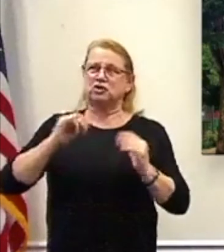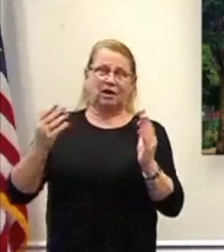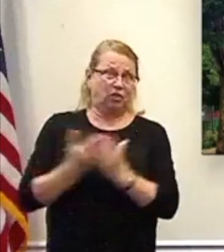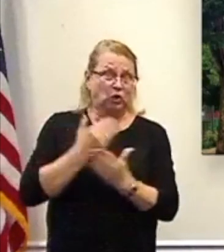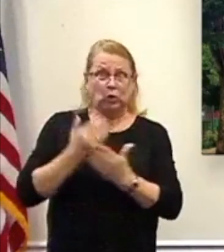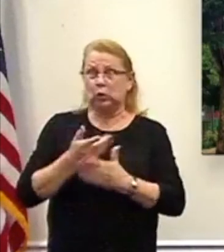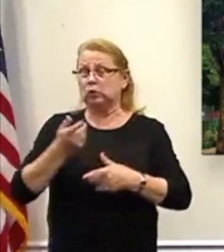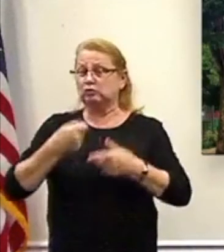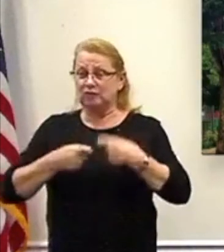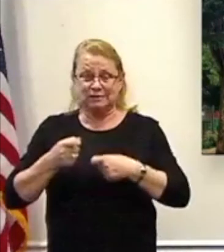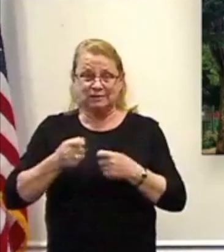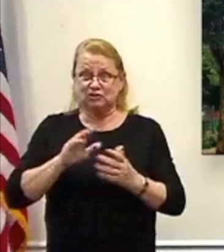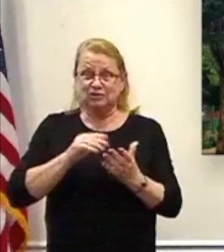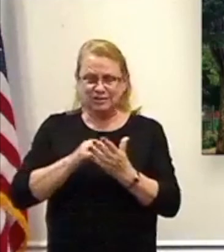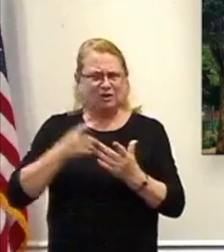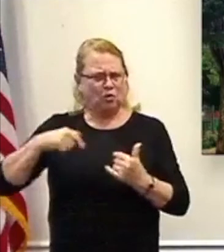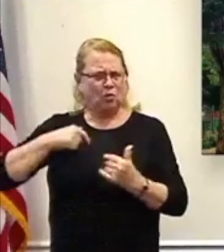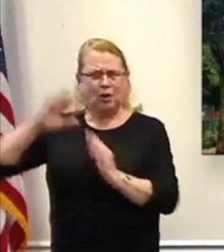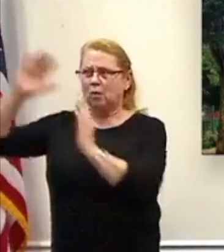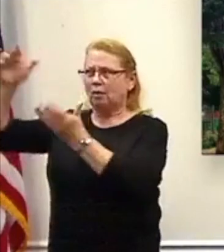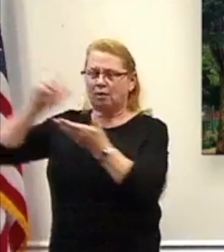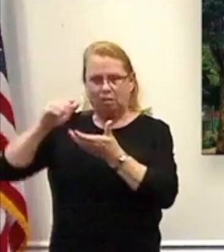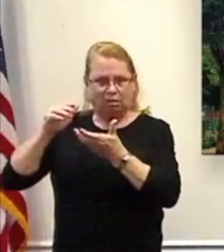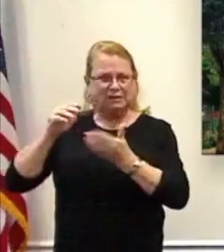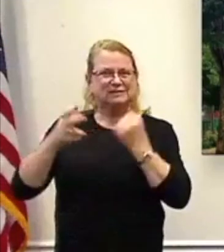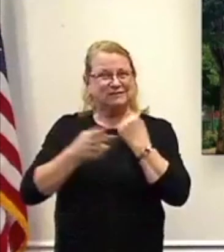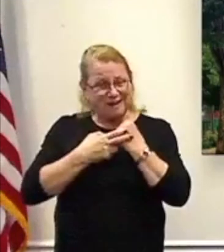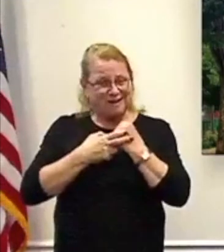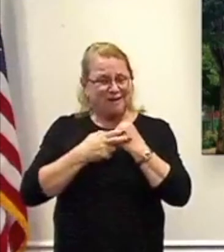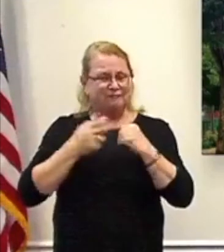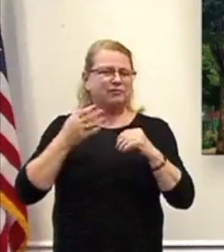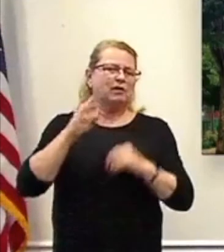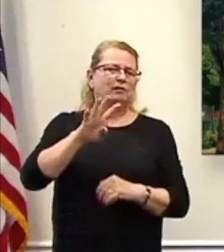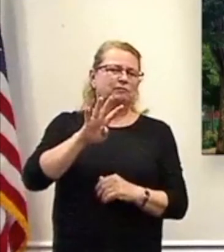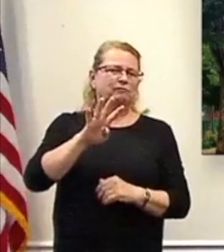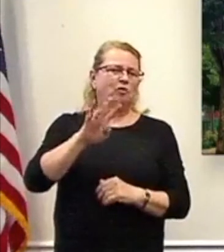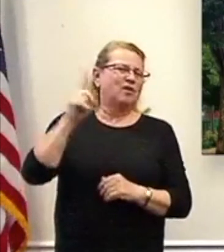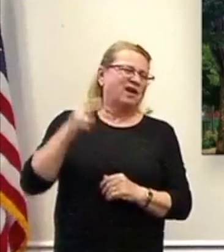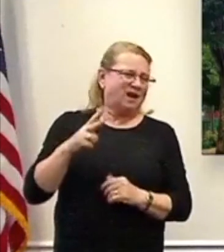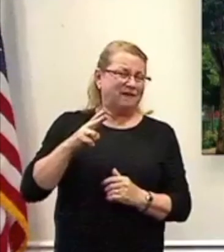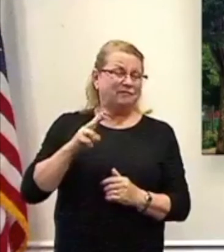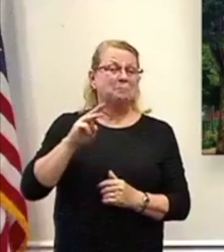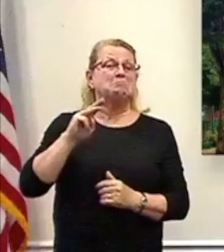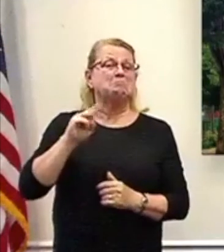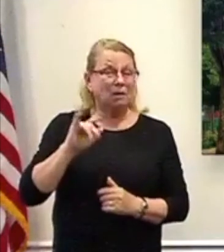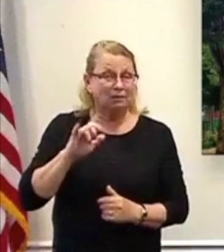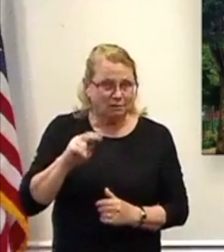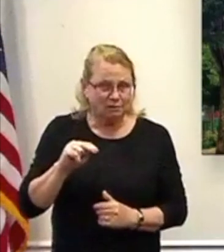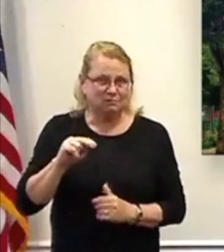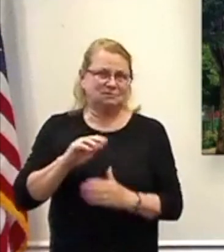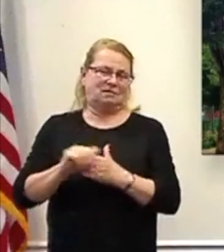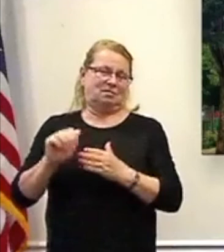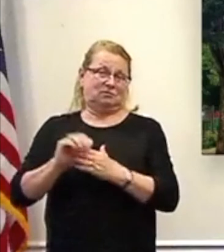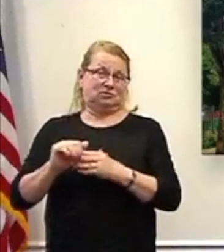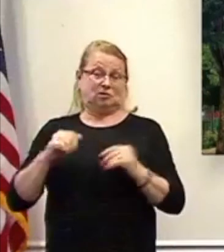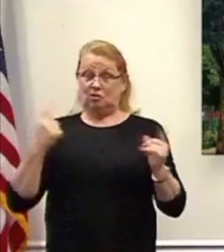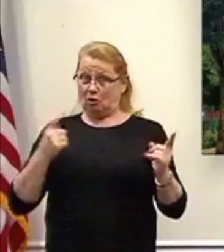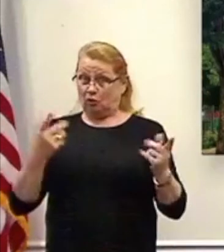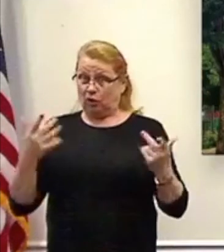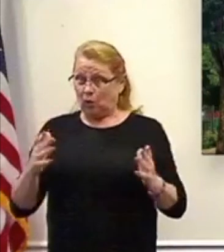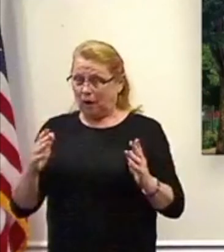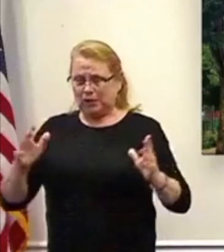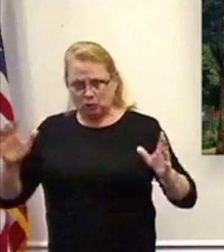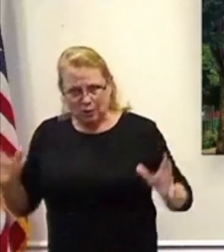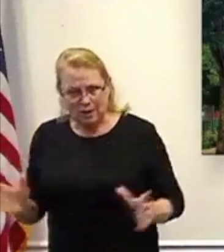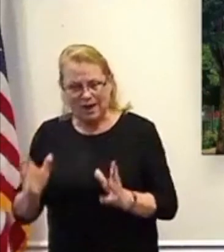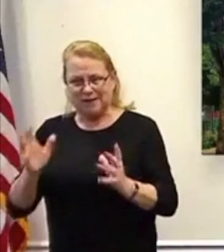we will net $4.5 million in annualized savings. So the only way, in fact, to enhance the criminal justice system, to provide for public